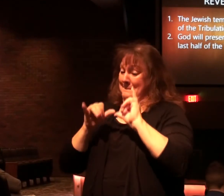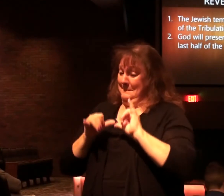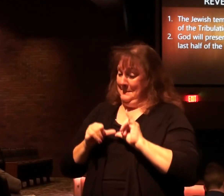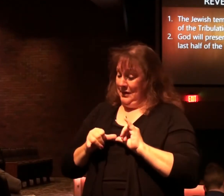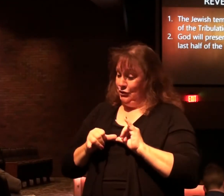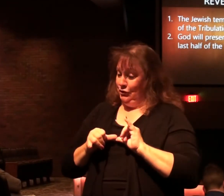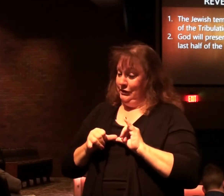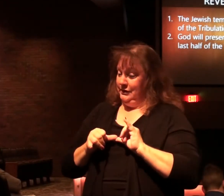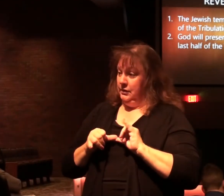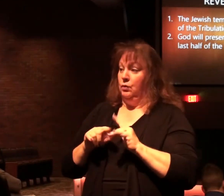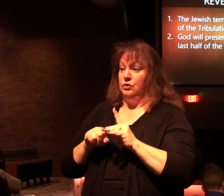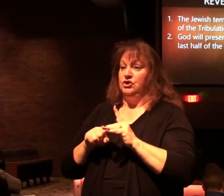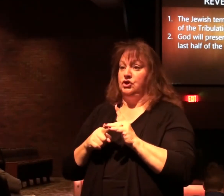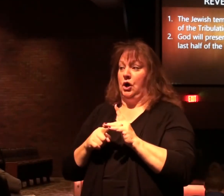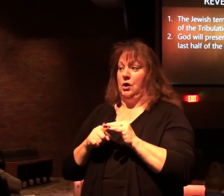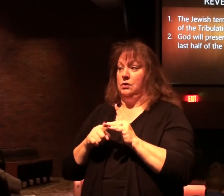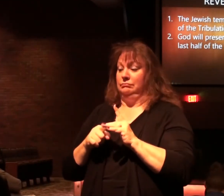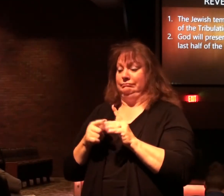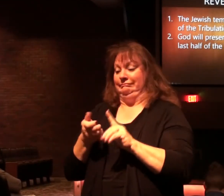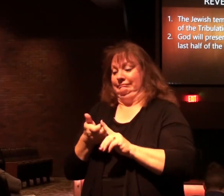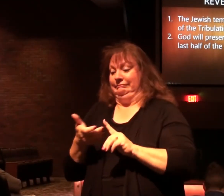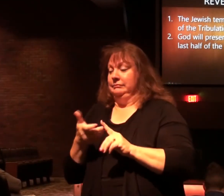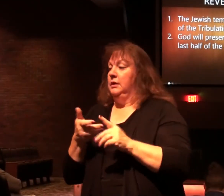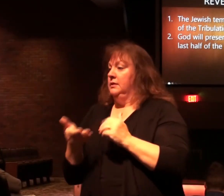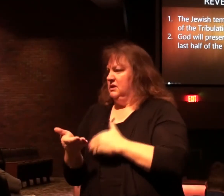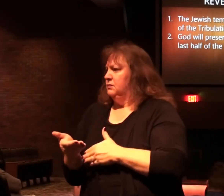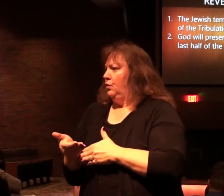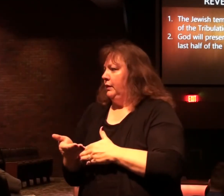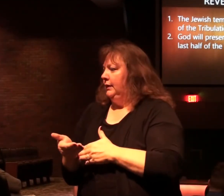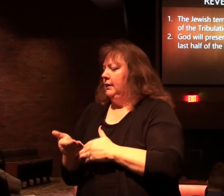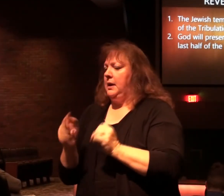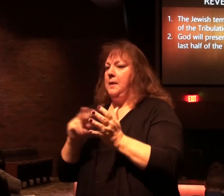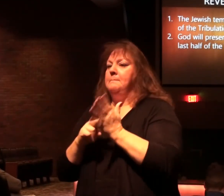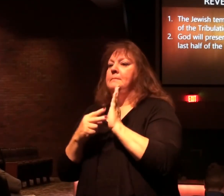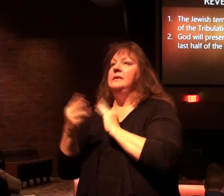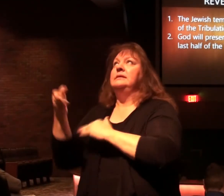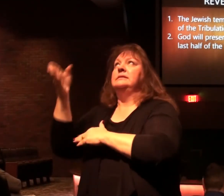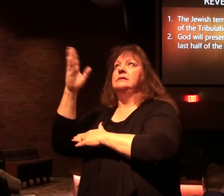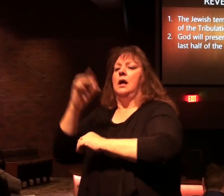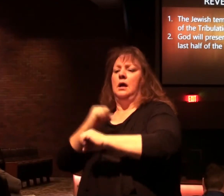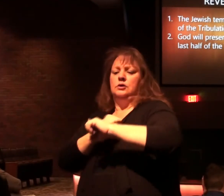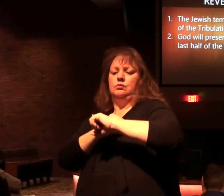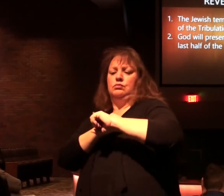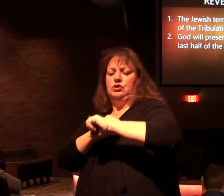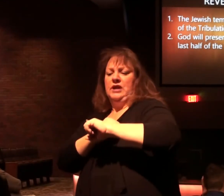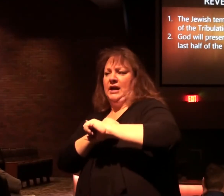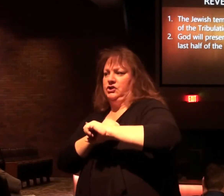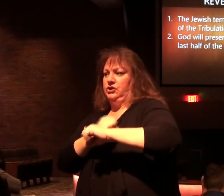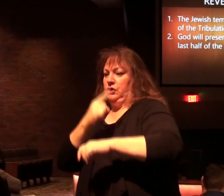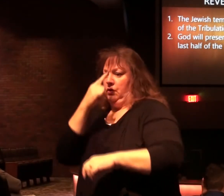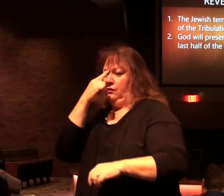and we'll pick this up this morning as well, indicates God's protection for them.